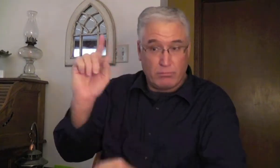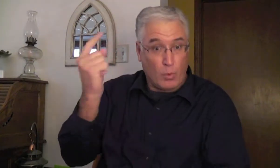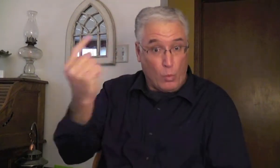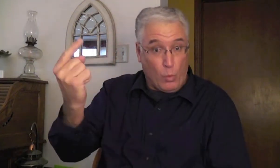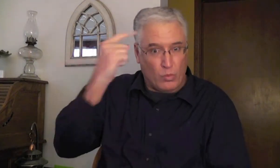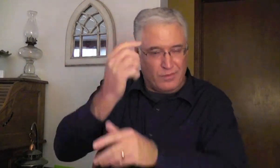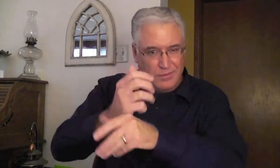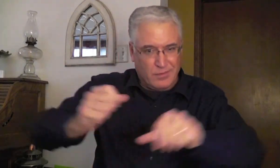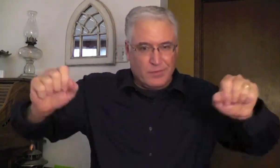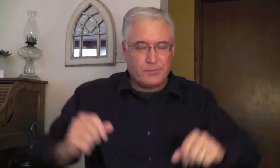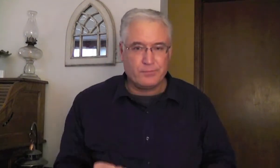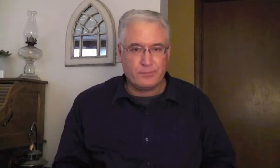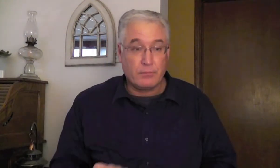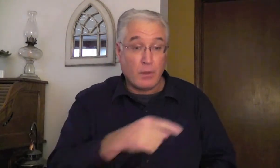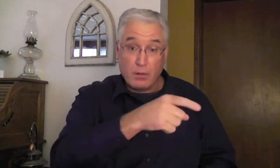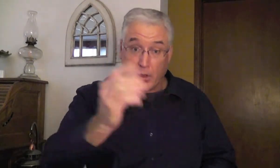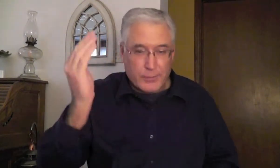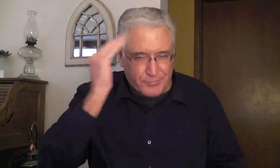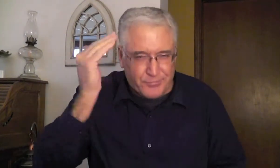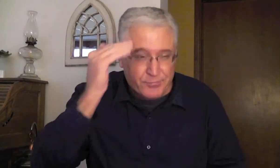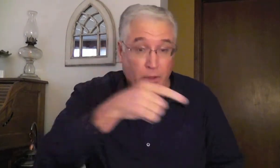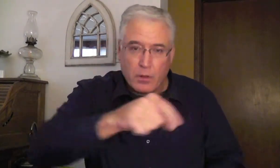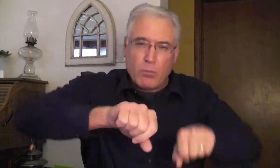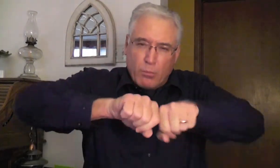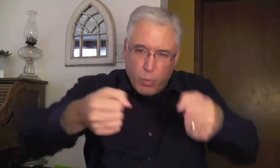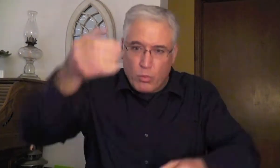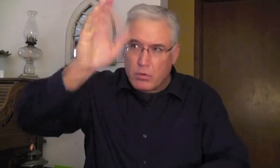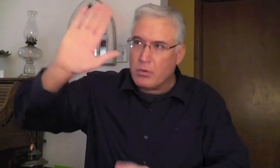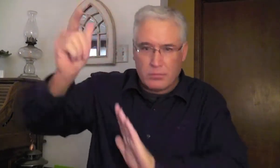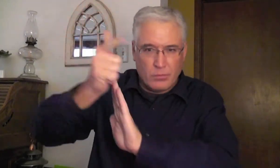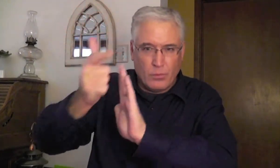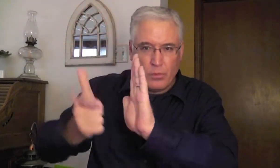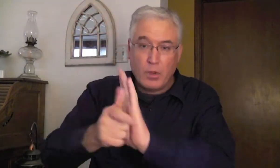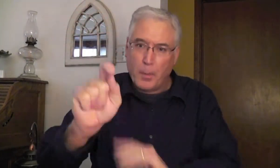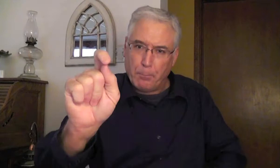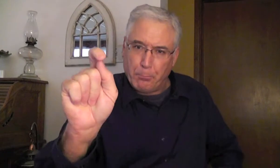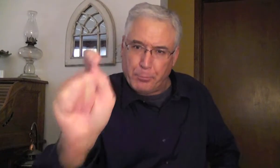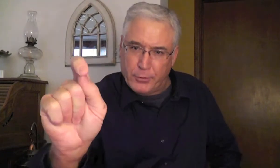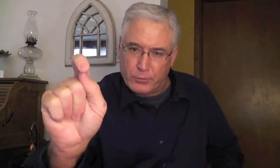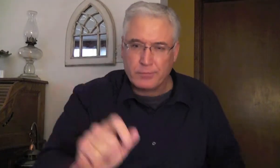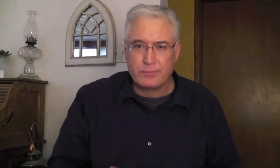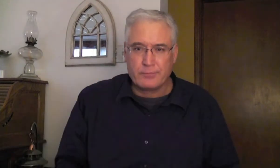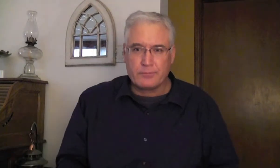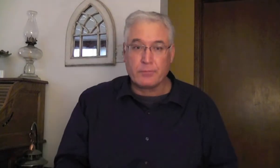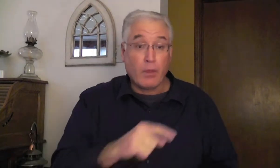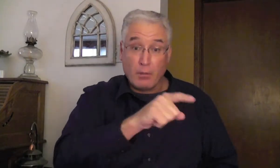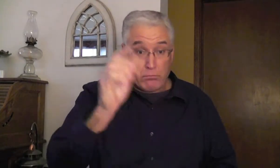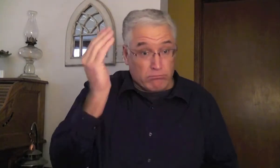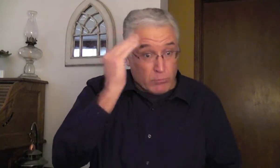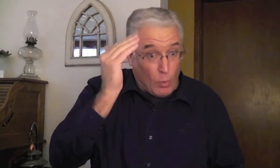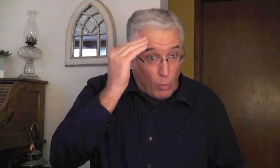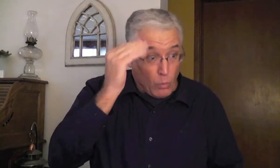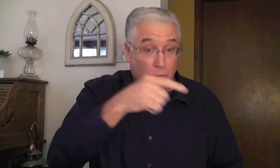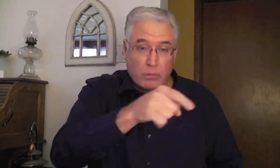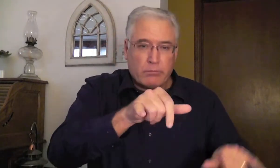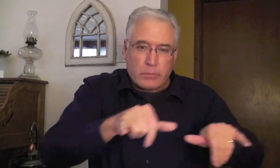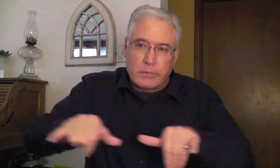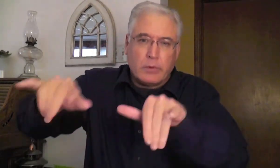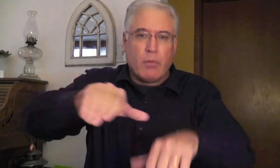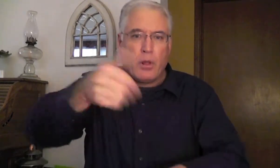those who trust in Jesus alone for salvation, and they know that they have broken God's law, period. And they also know